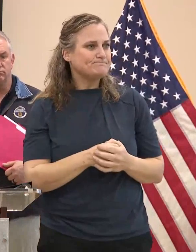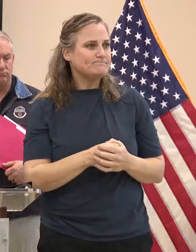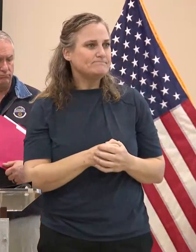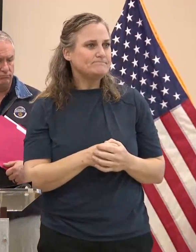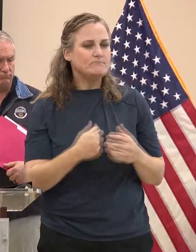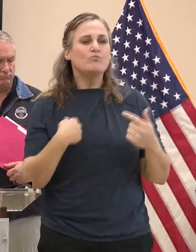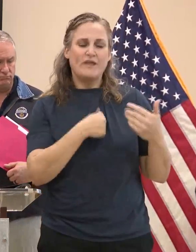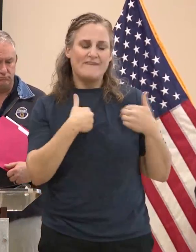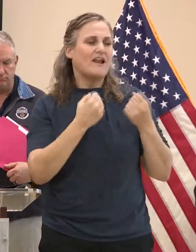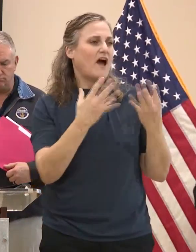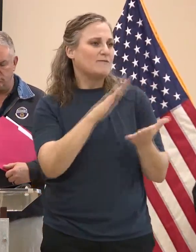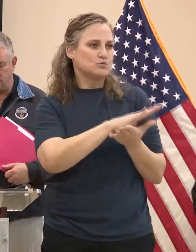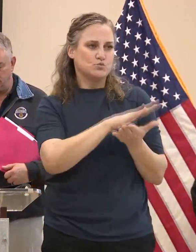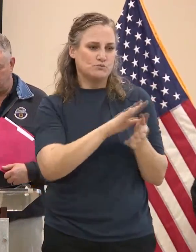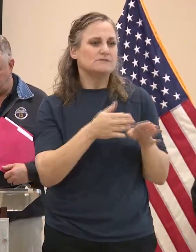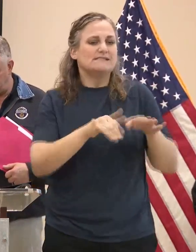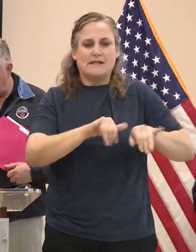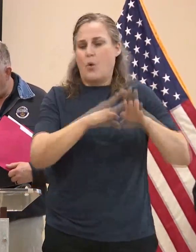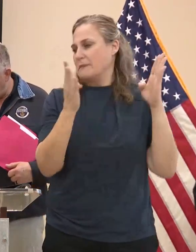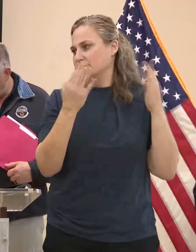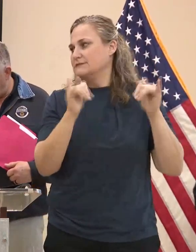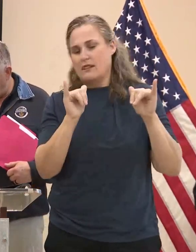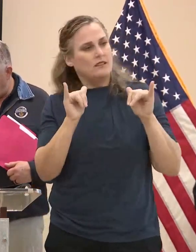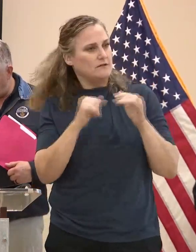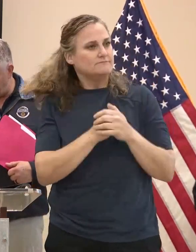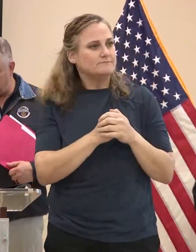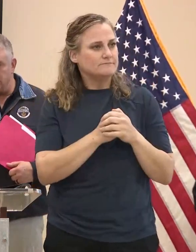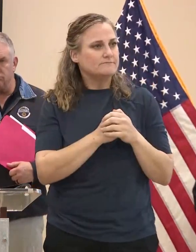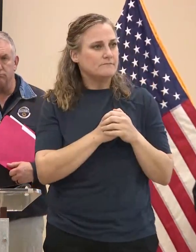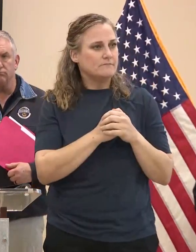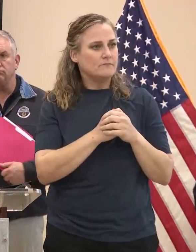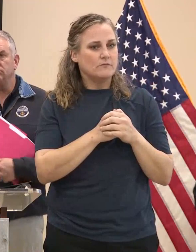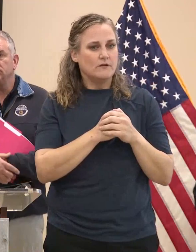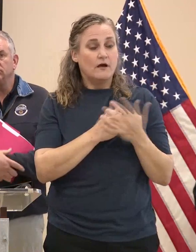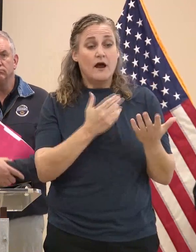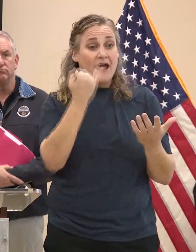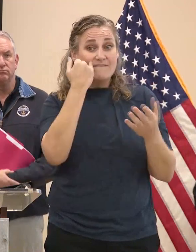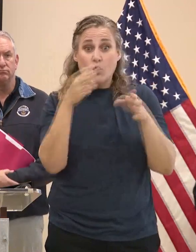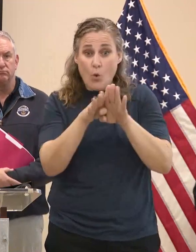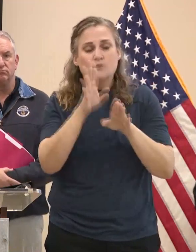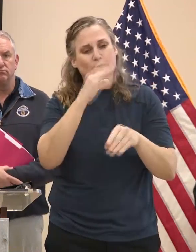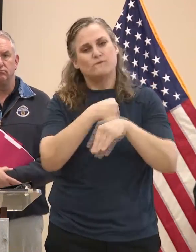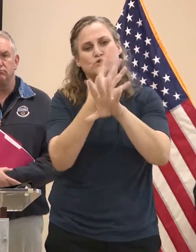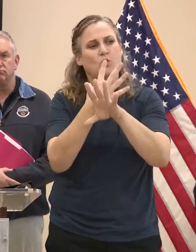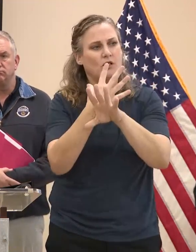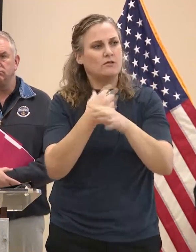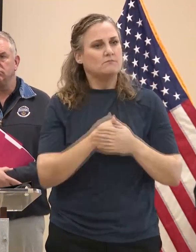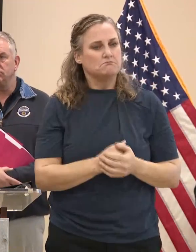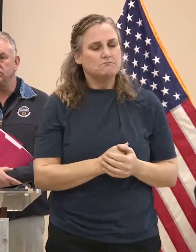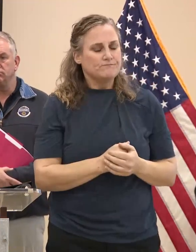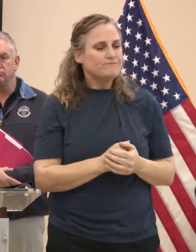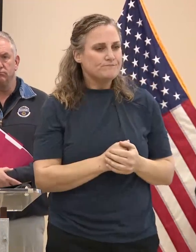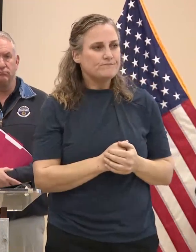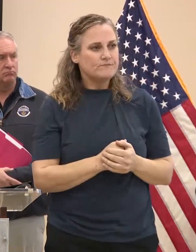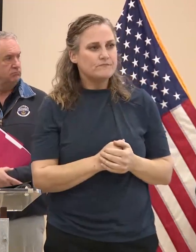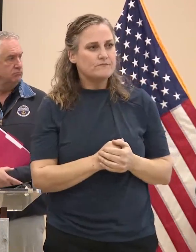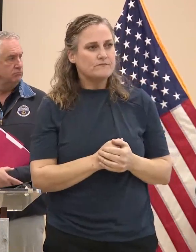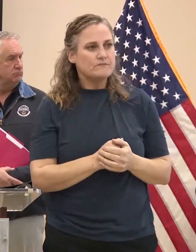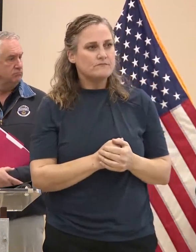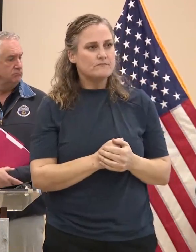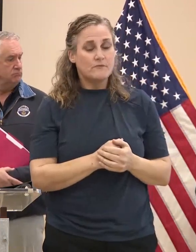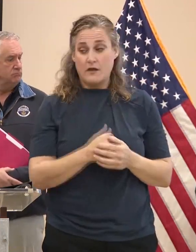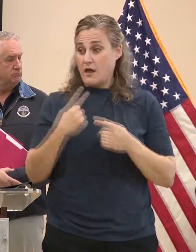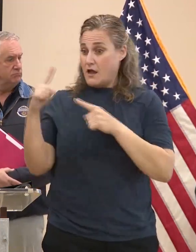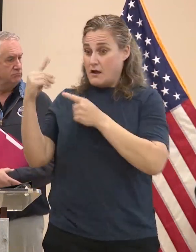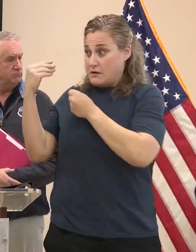decided not to open today that may have gone virtual or are taking the day. There are some schools, the information is coming in. Right before I